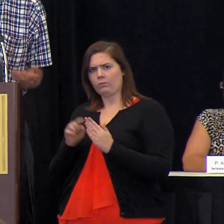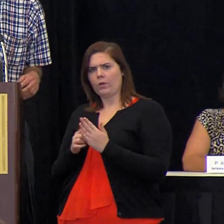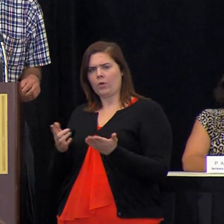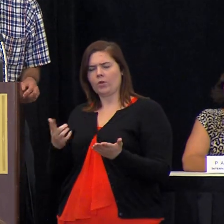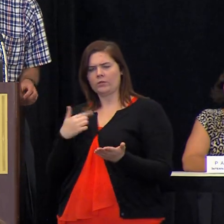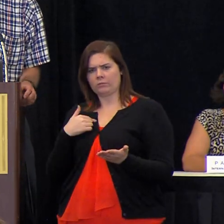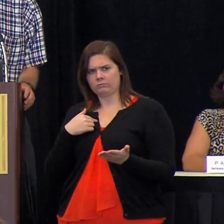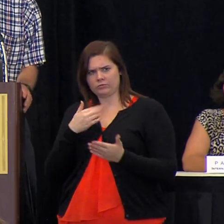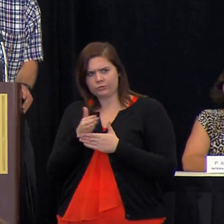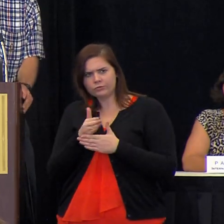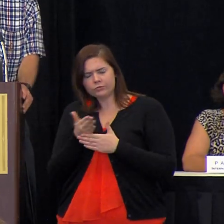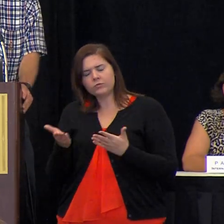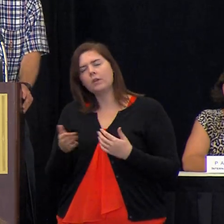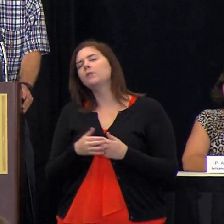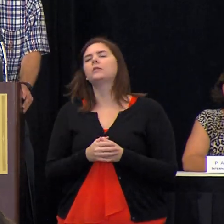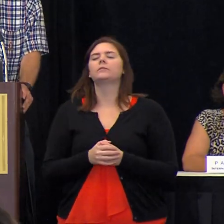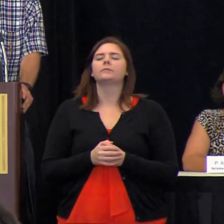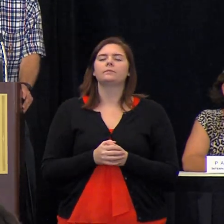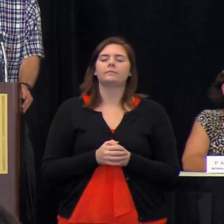i want to point out is that